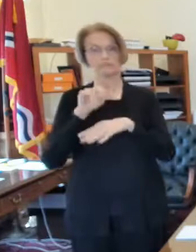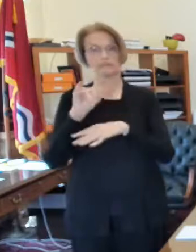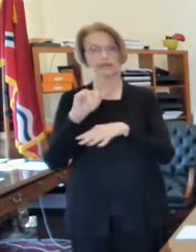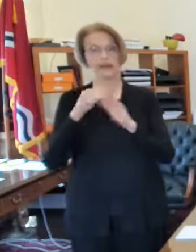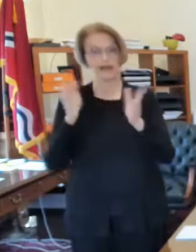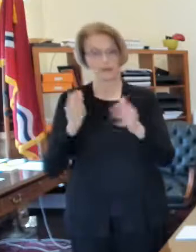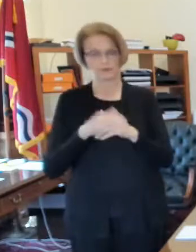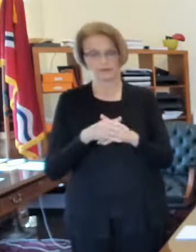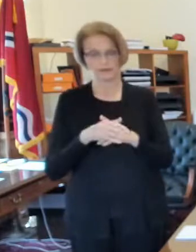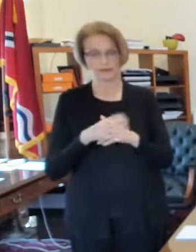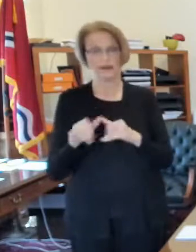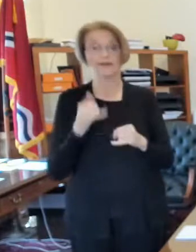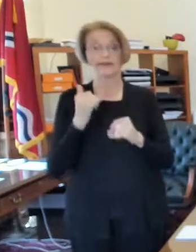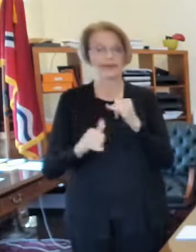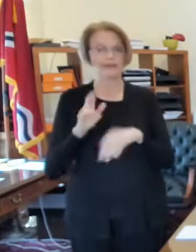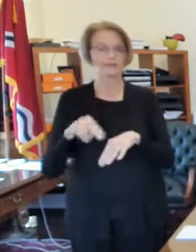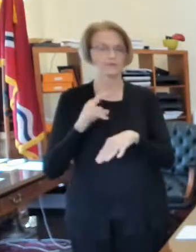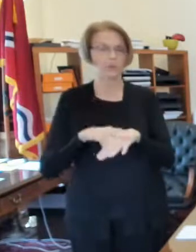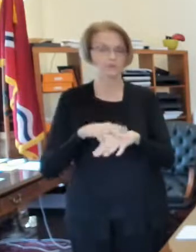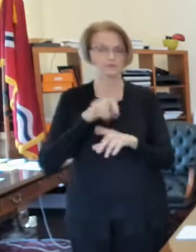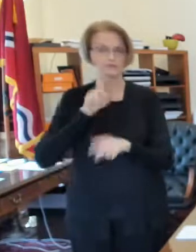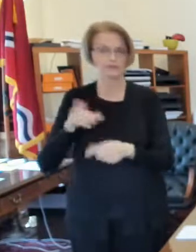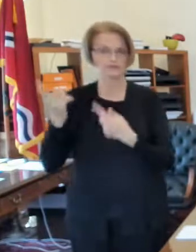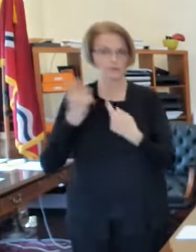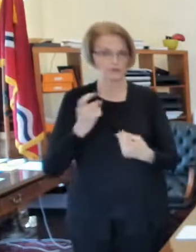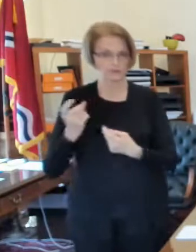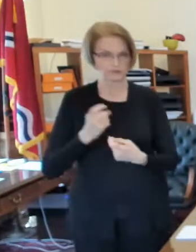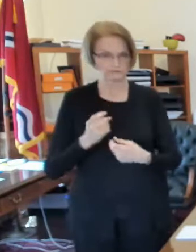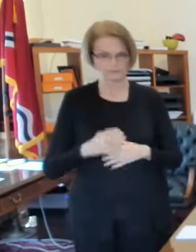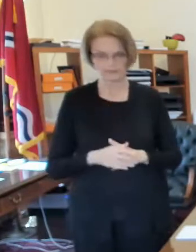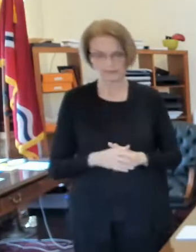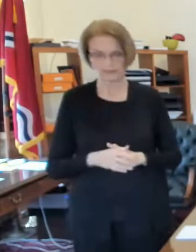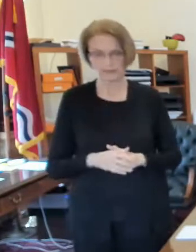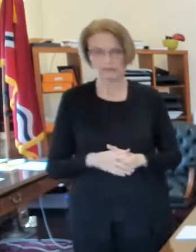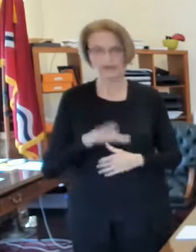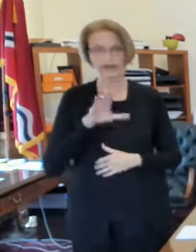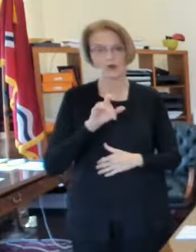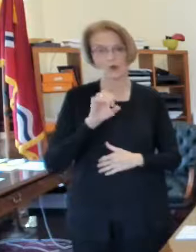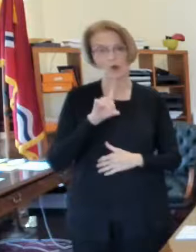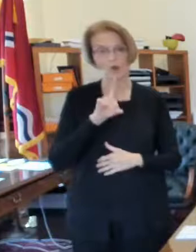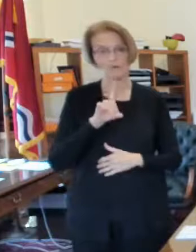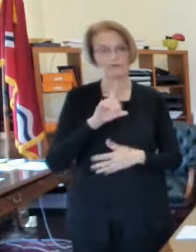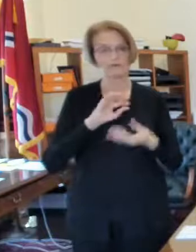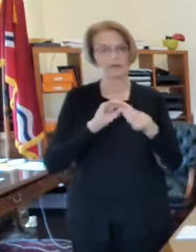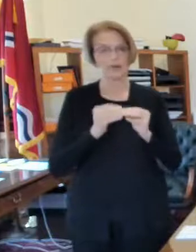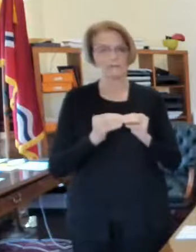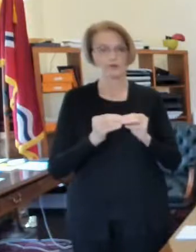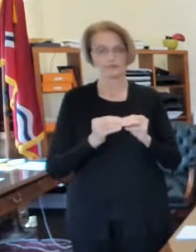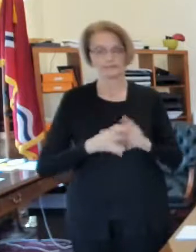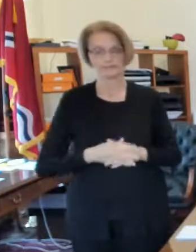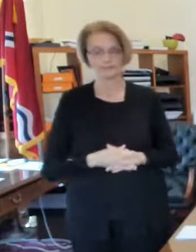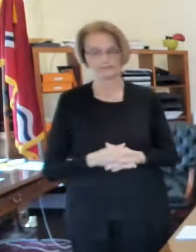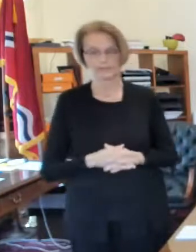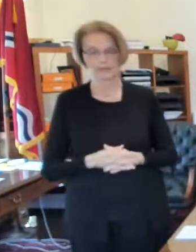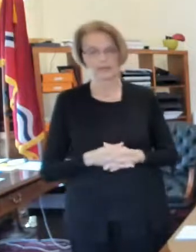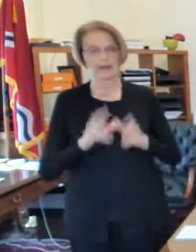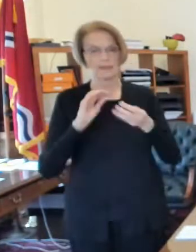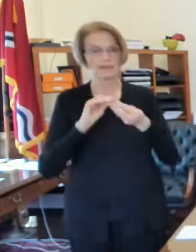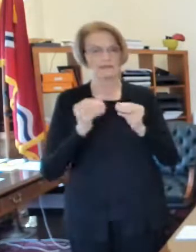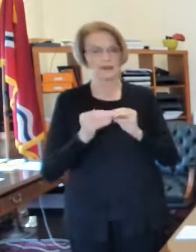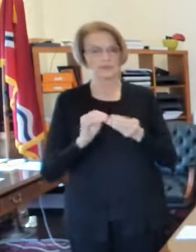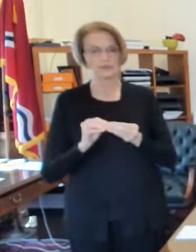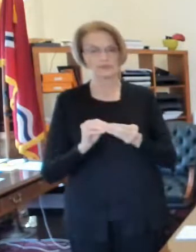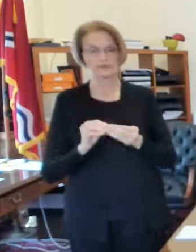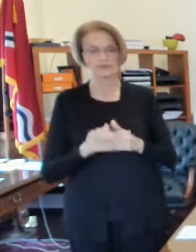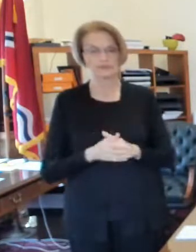we're going to take your questions so with regard to COVID and the numbers these numbers are